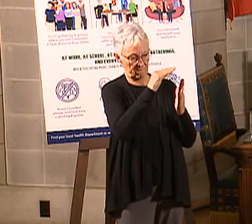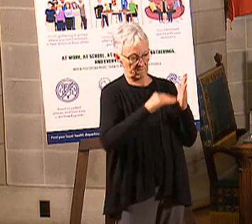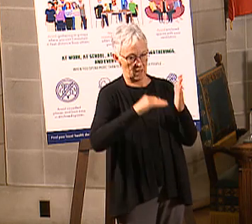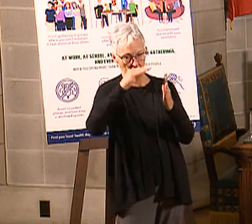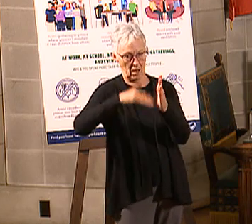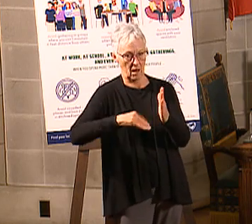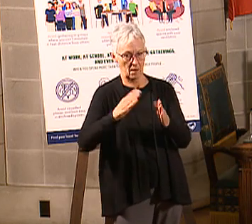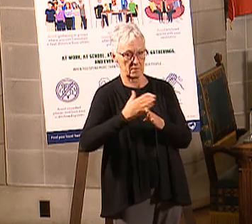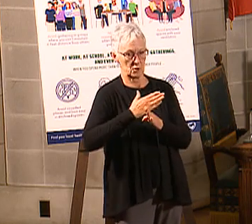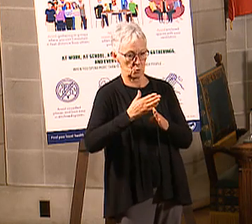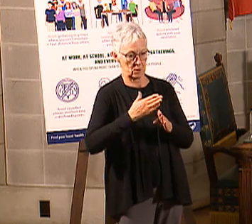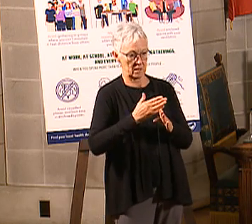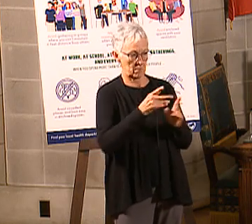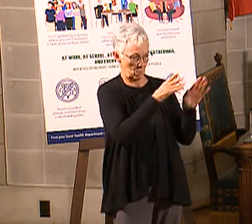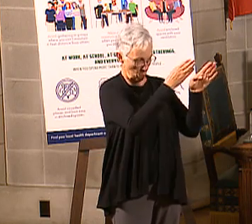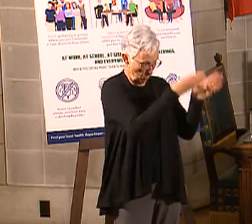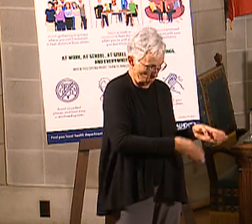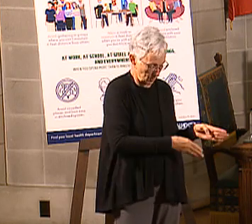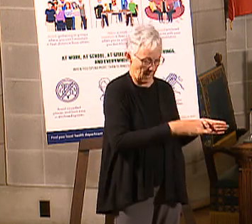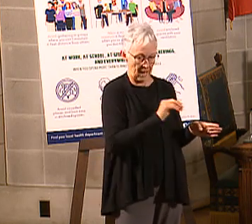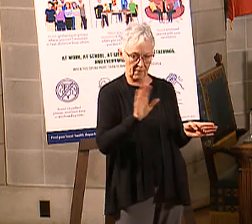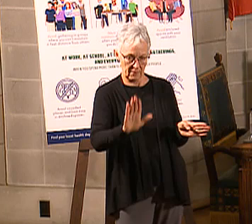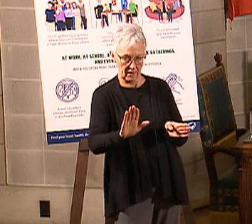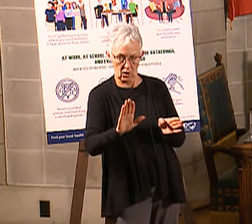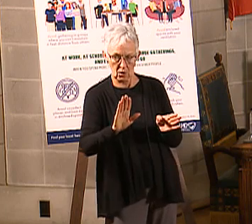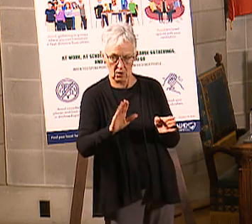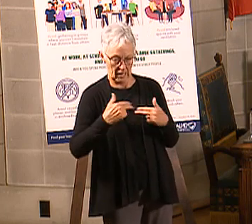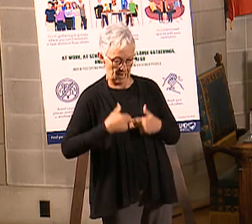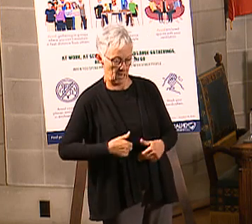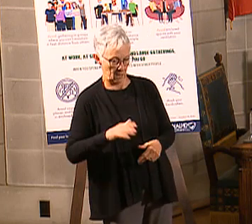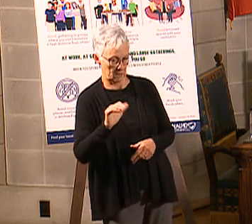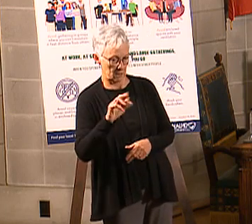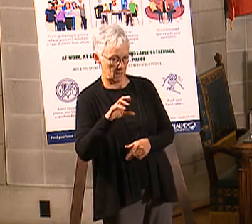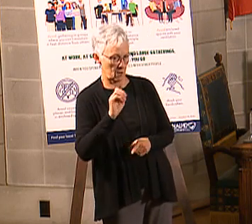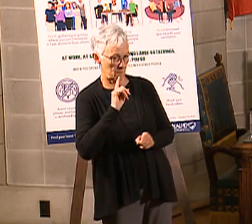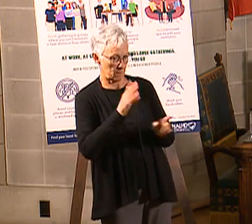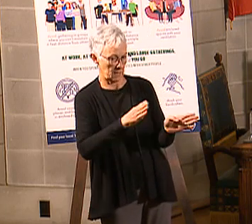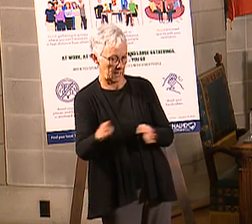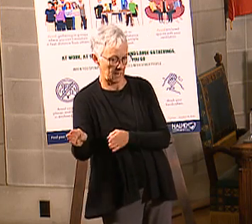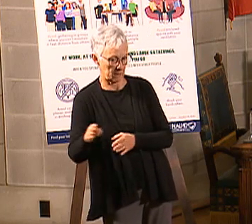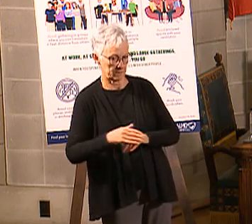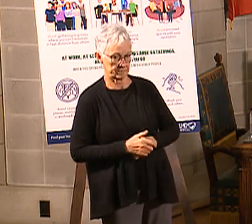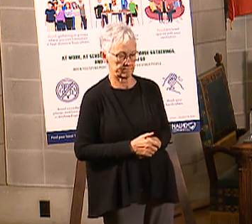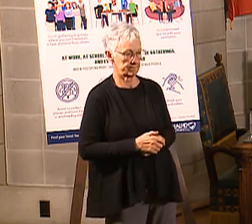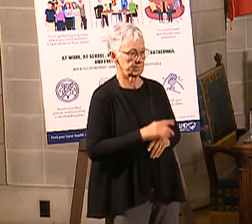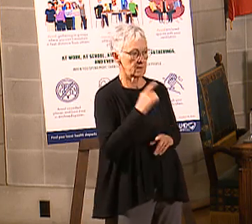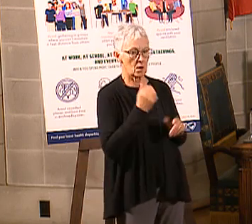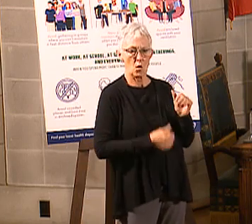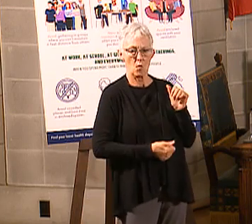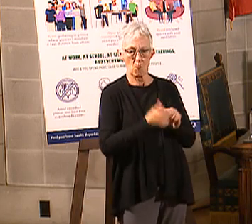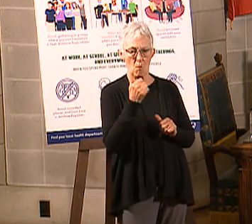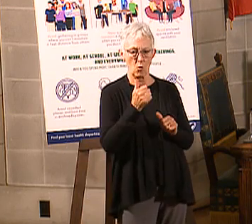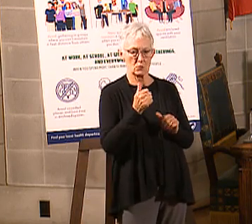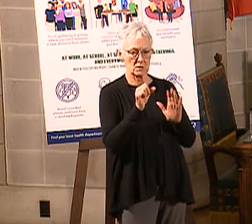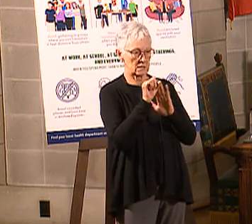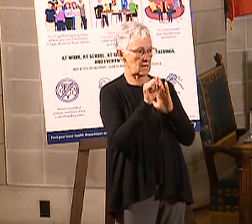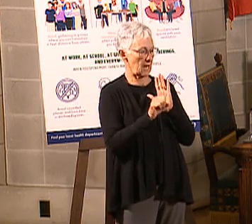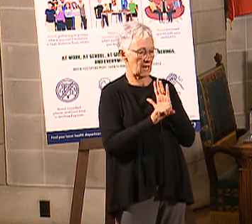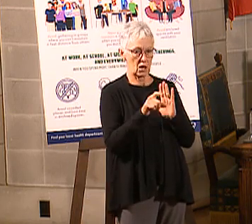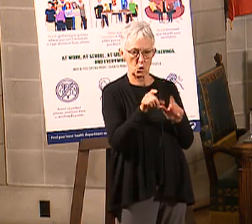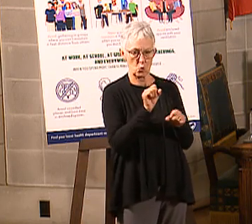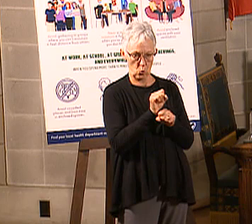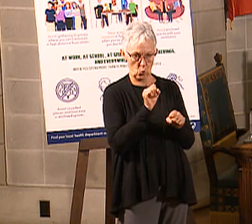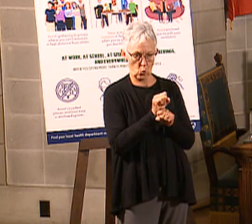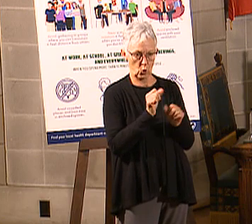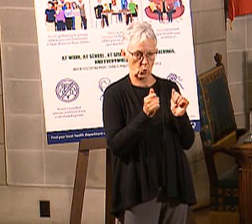Like most individuals that we serve in Medicaid today, and like most states, the vast majority, over 38 of them currently, you work